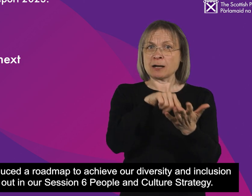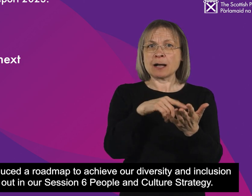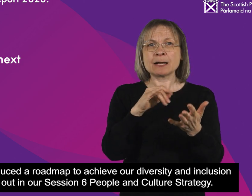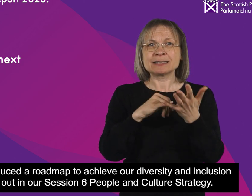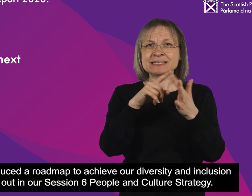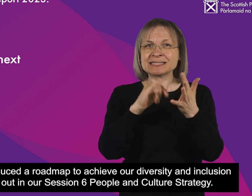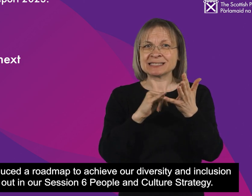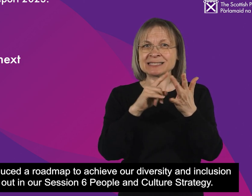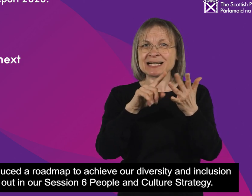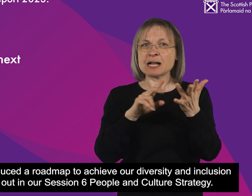strategy.